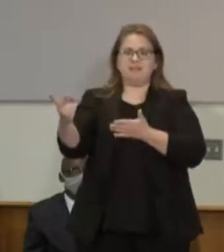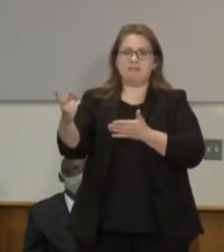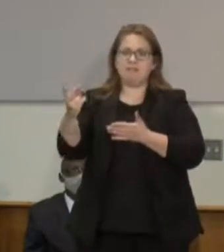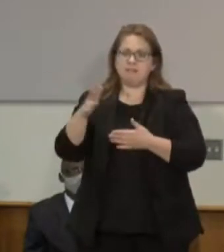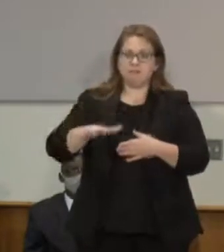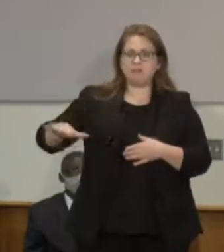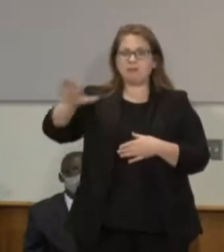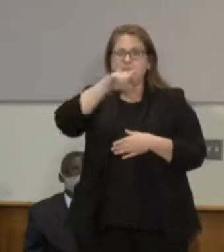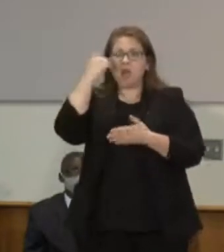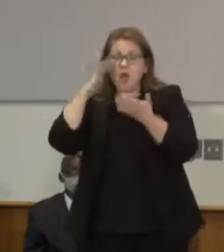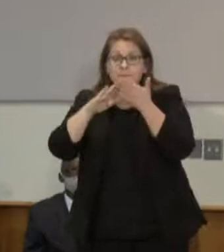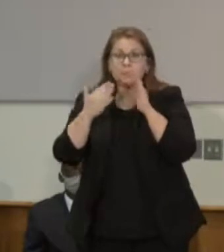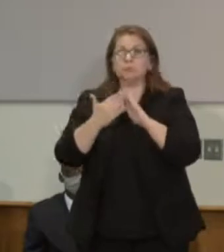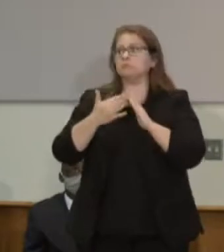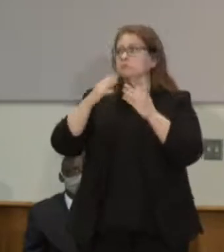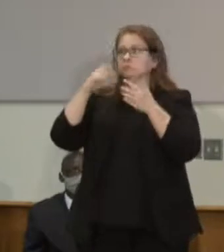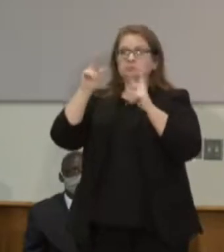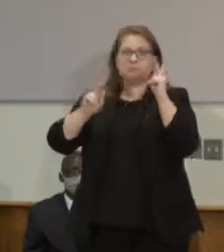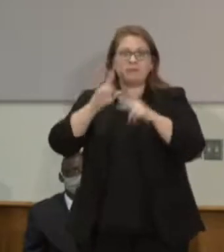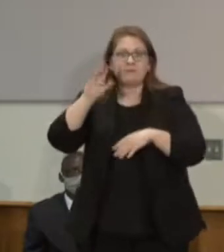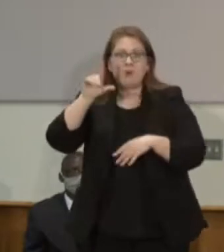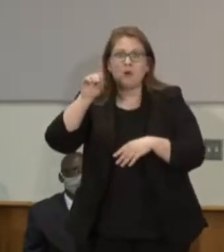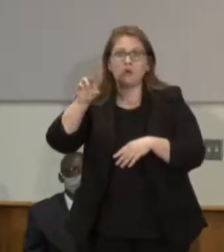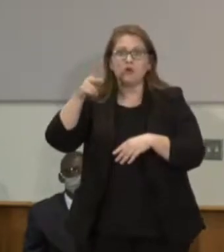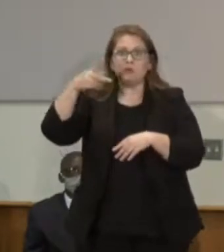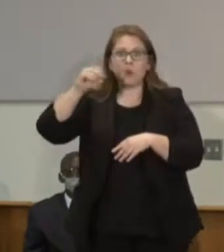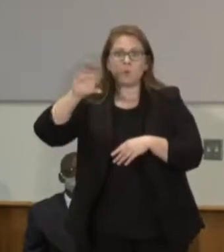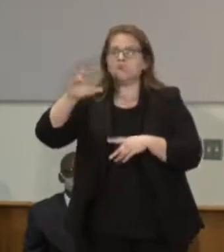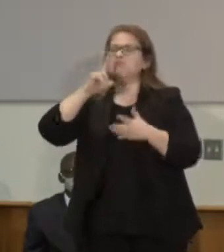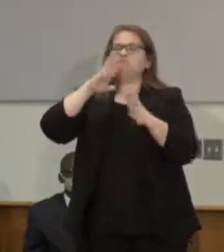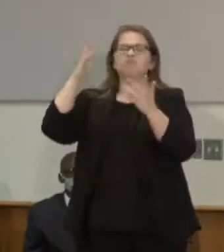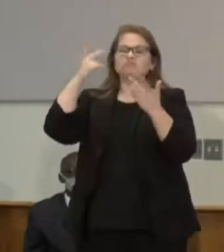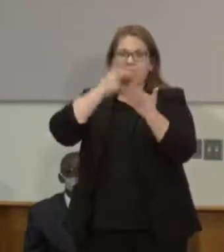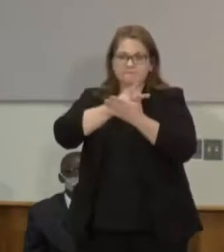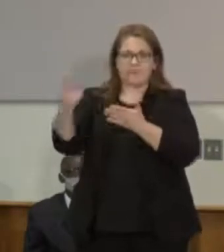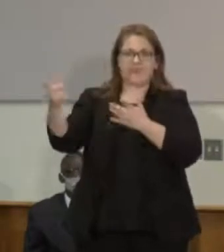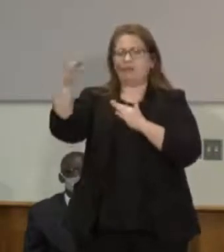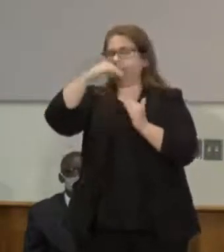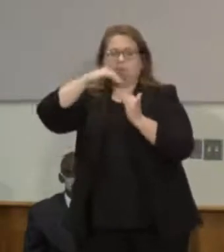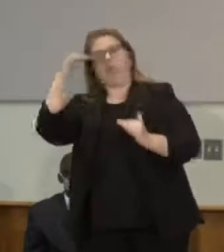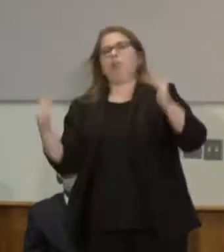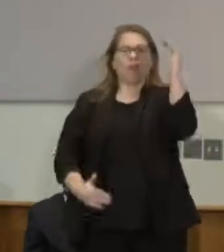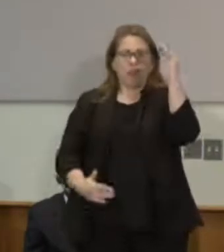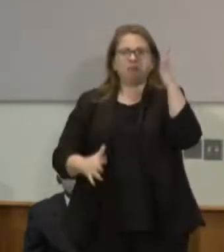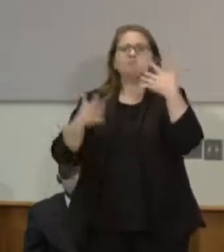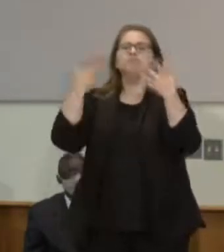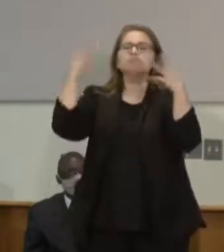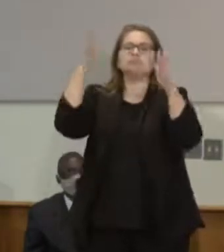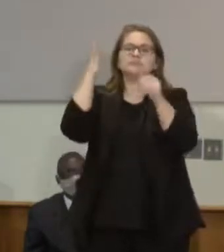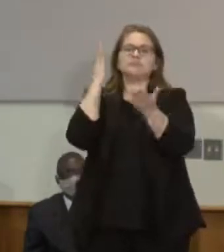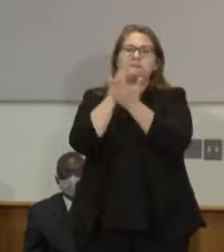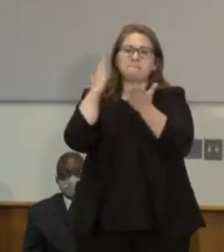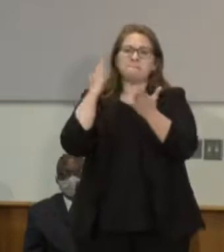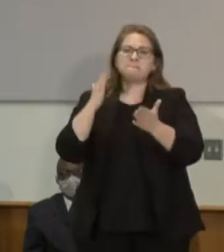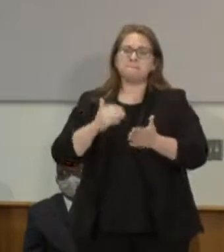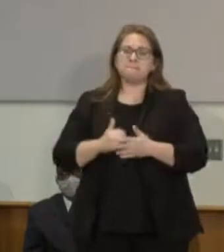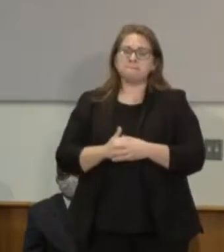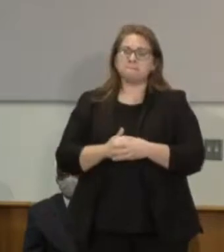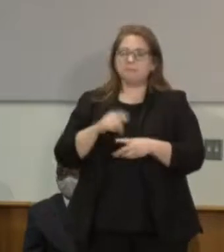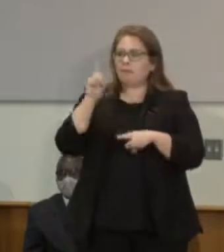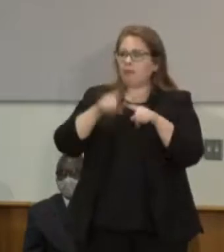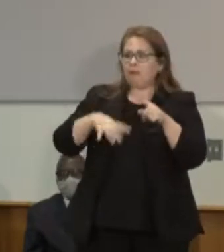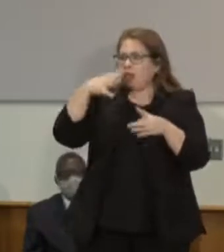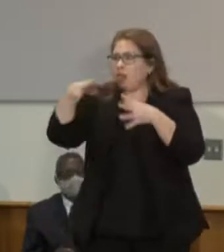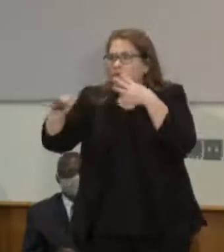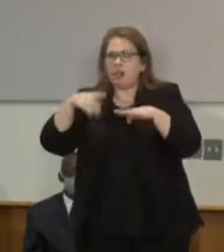and that needs to stop. We cannot ignore the voices around the stage, the country, and the world calling for change